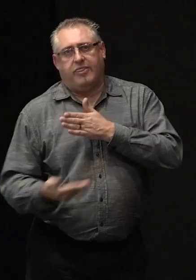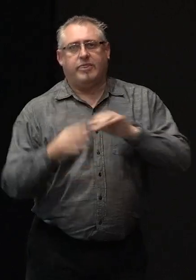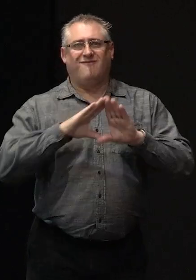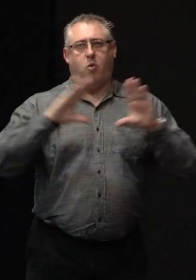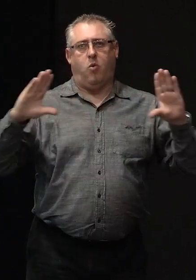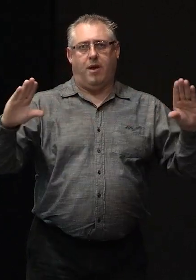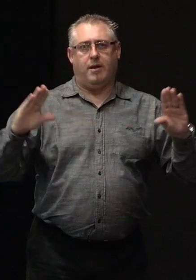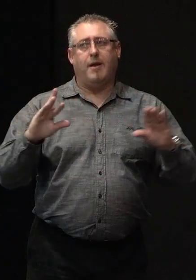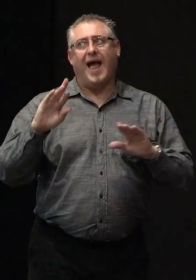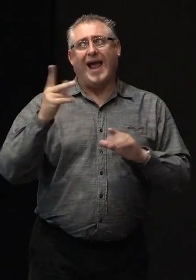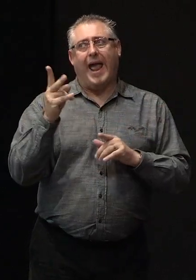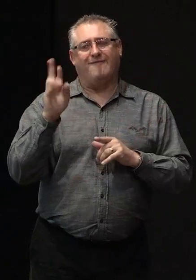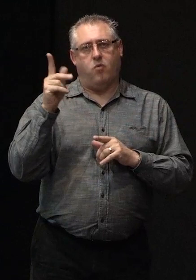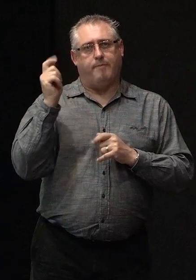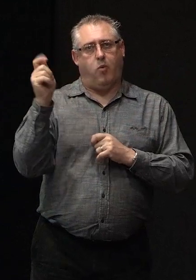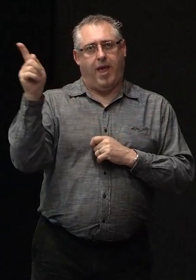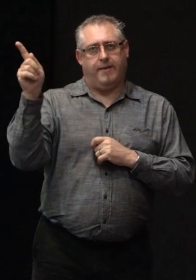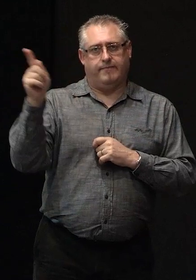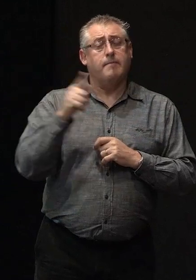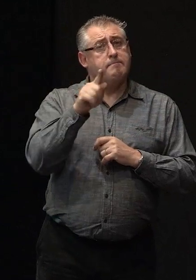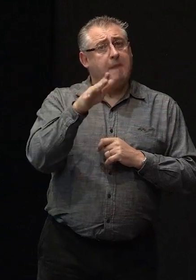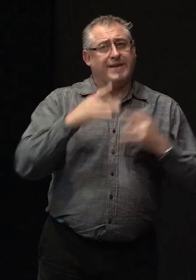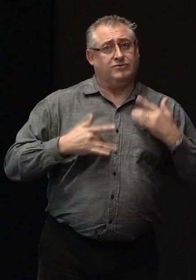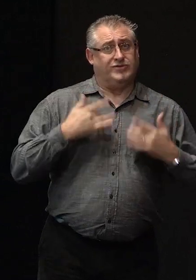builders but you might be interested in looking at that